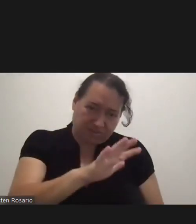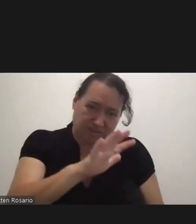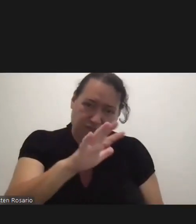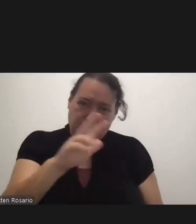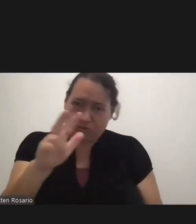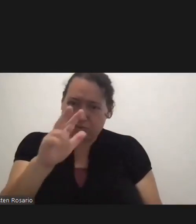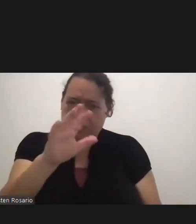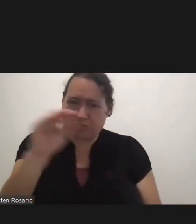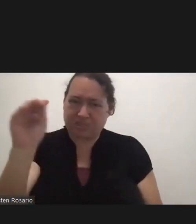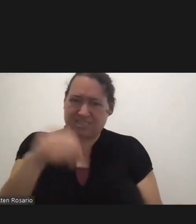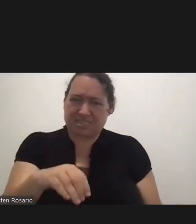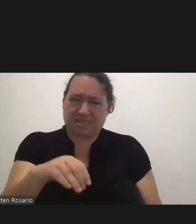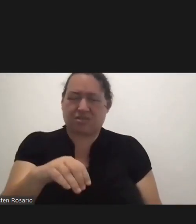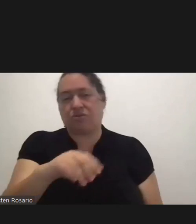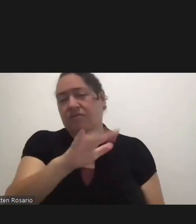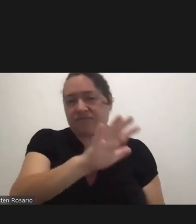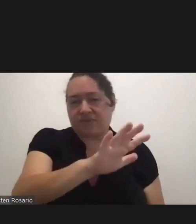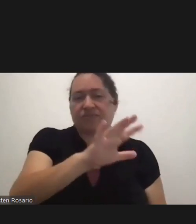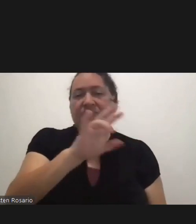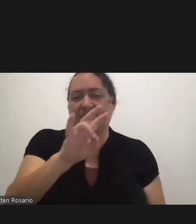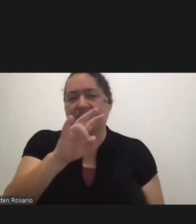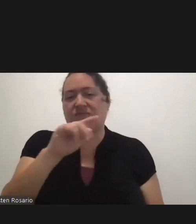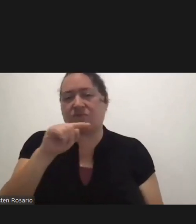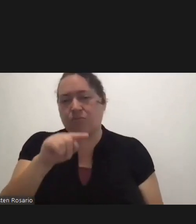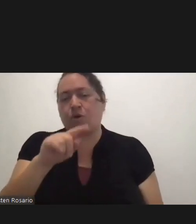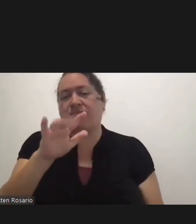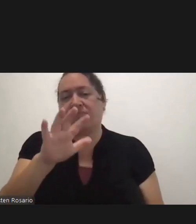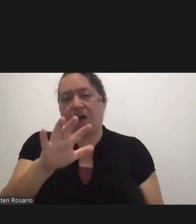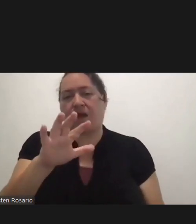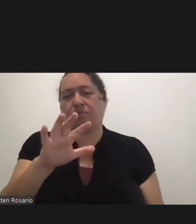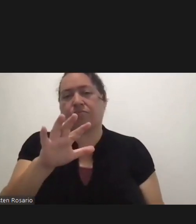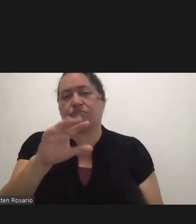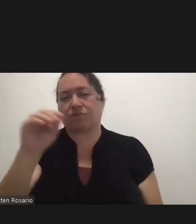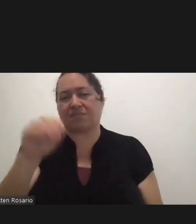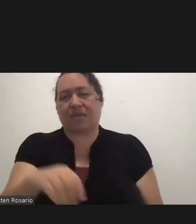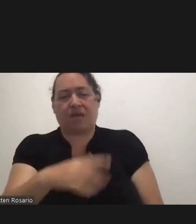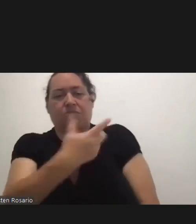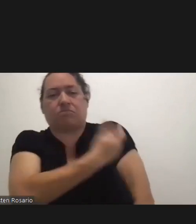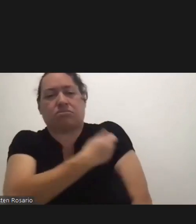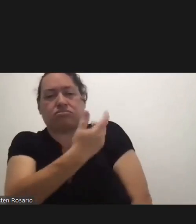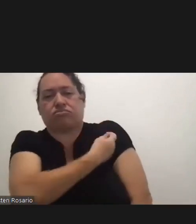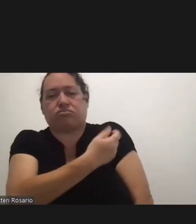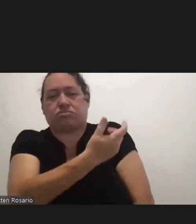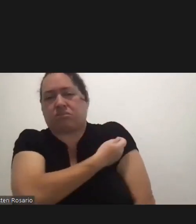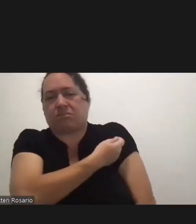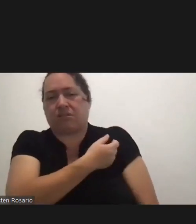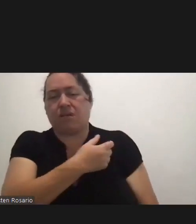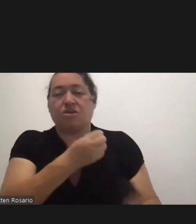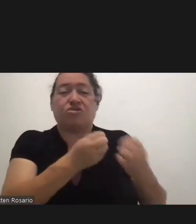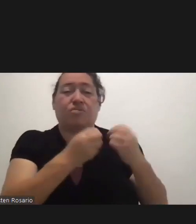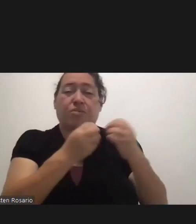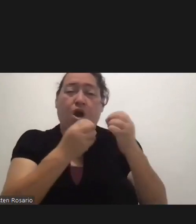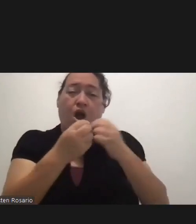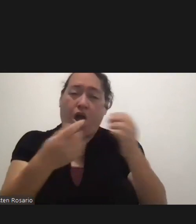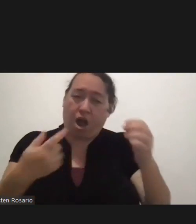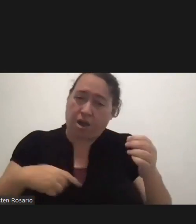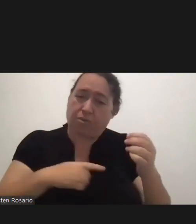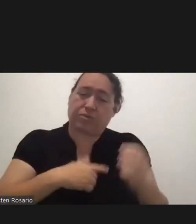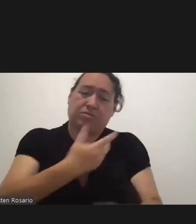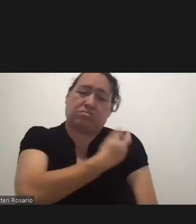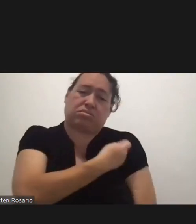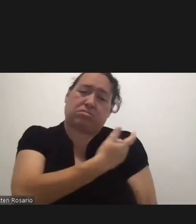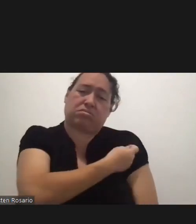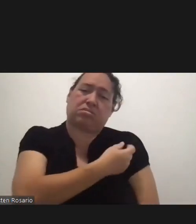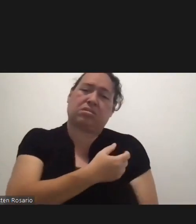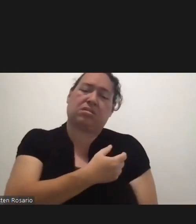57.5% vaccinated. And the more we are vaccinated, the greater